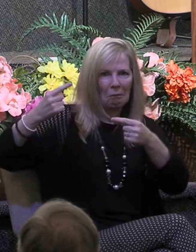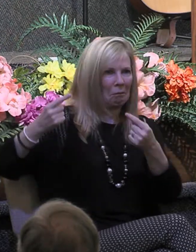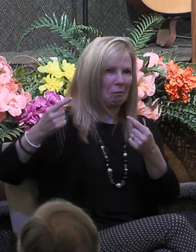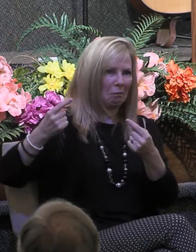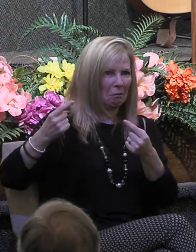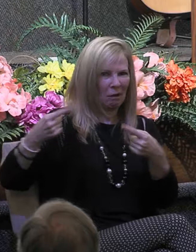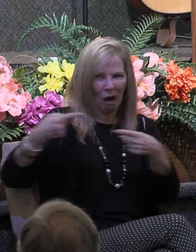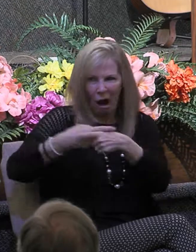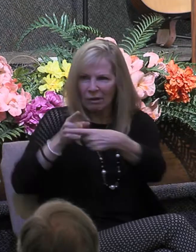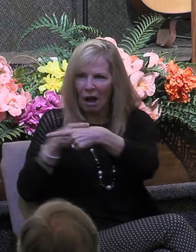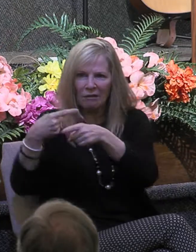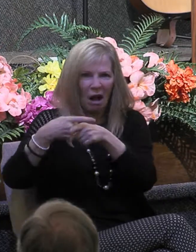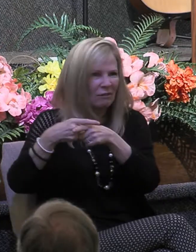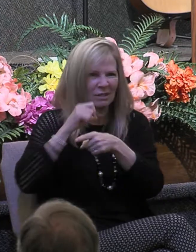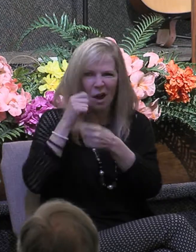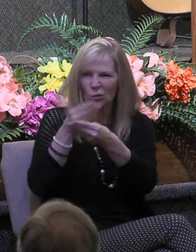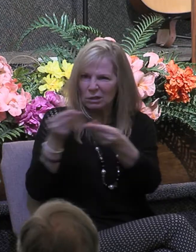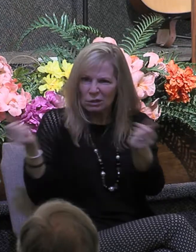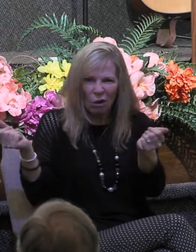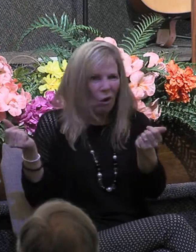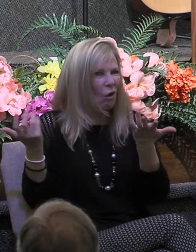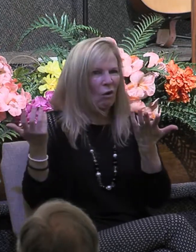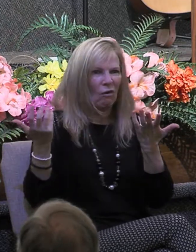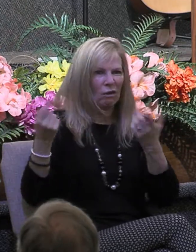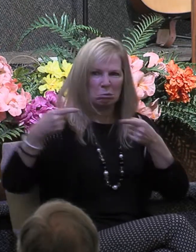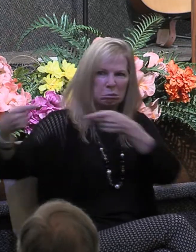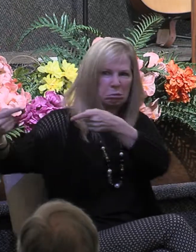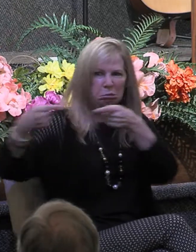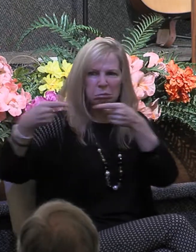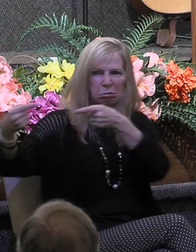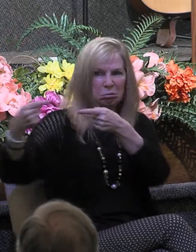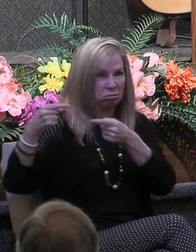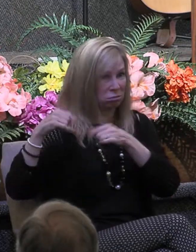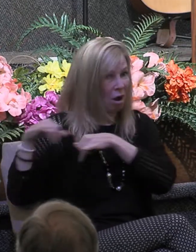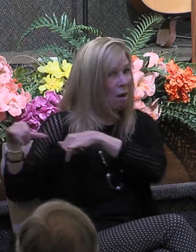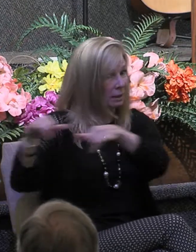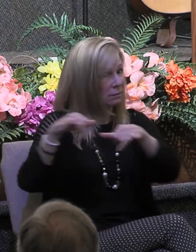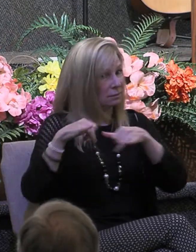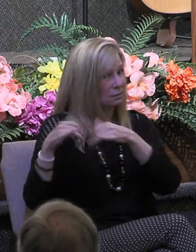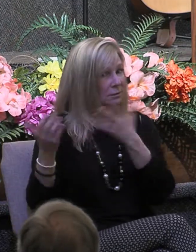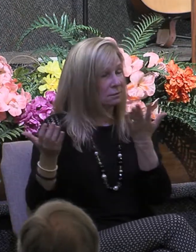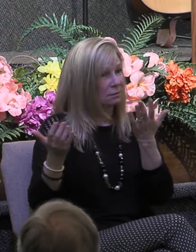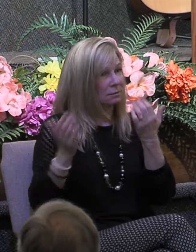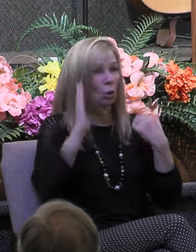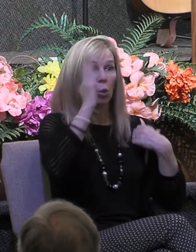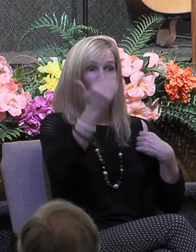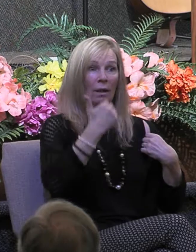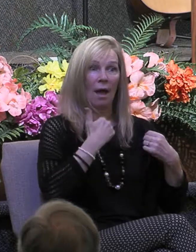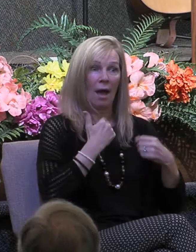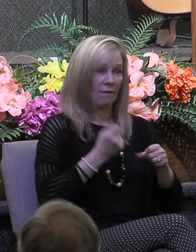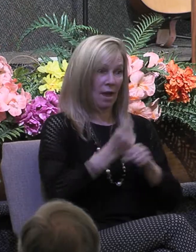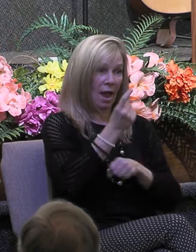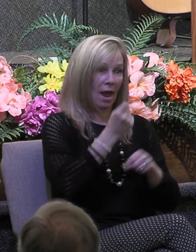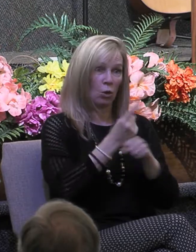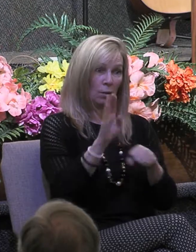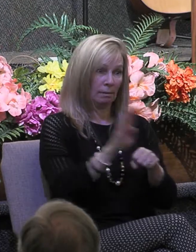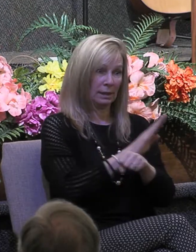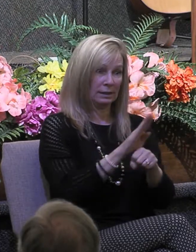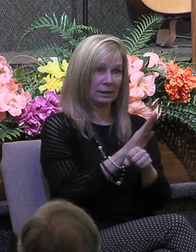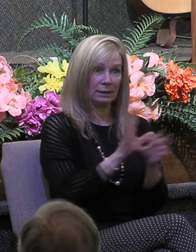attitudes and open hostility are quite common. In fact, we're going to have our annual church business meeting in a little bit, but you know, that has